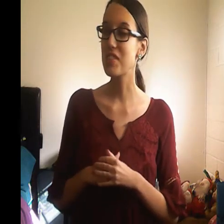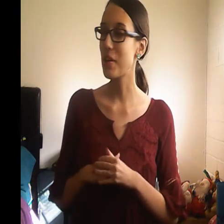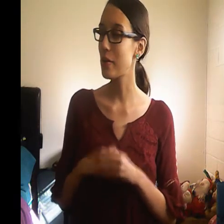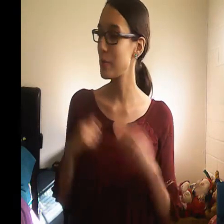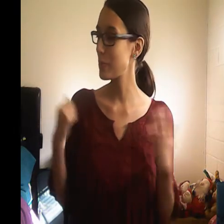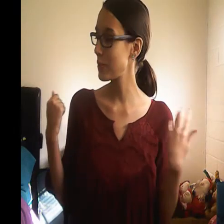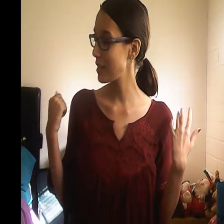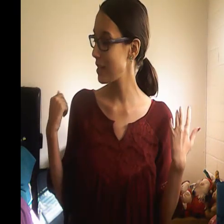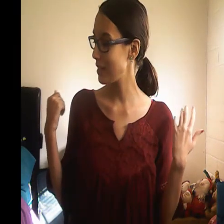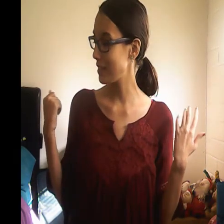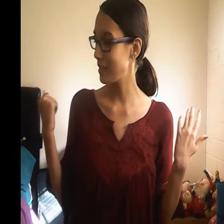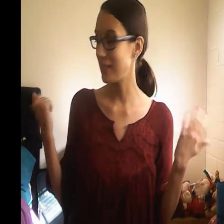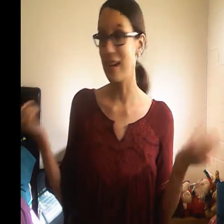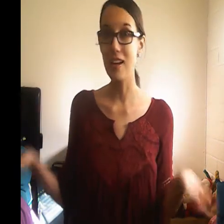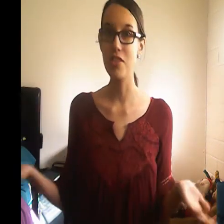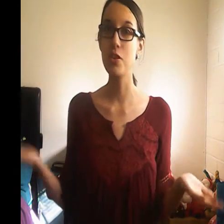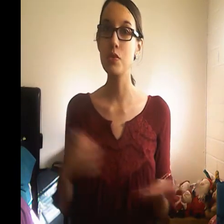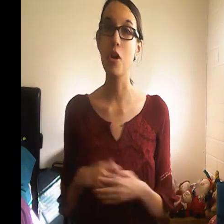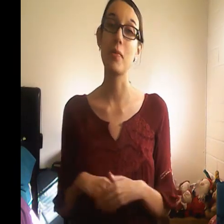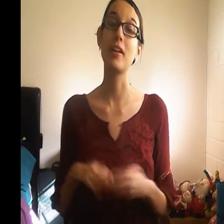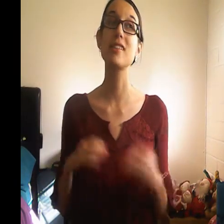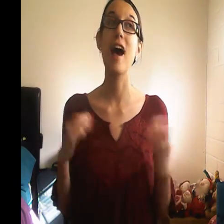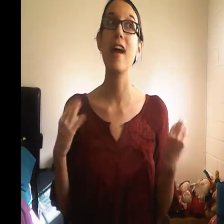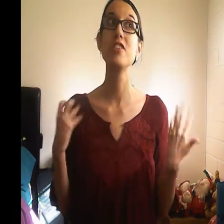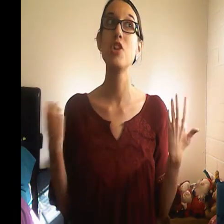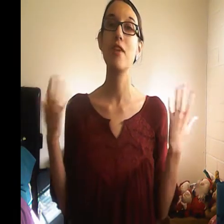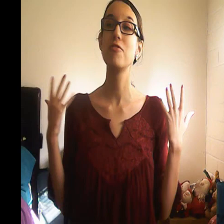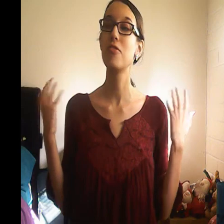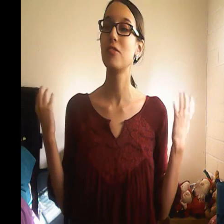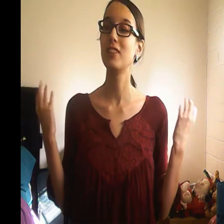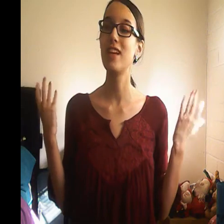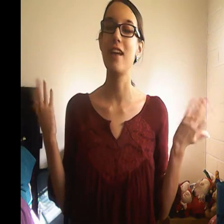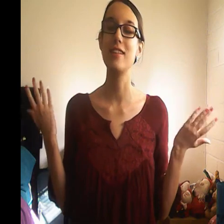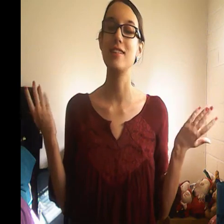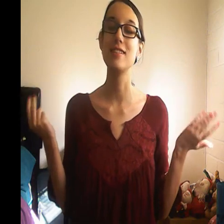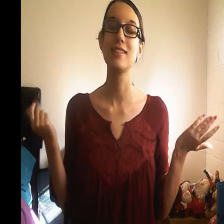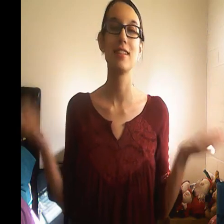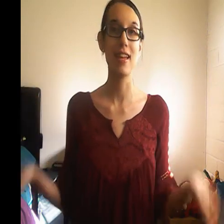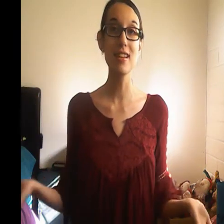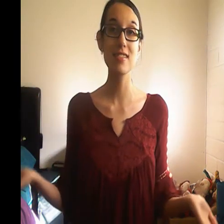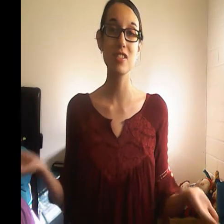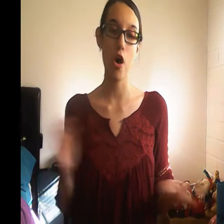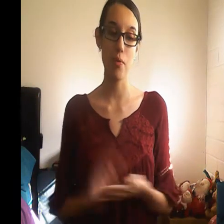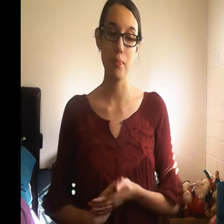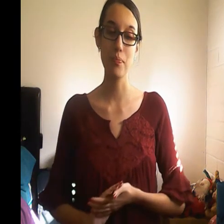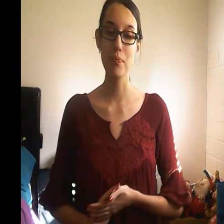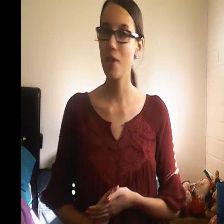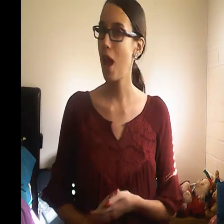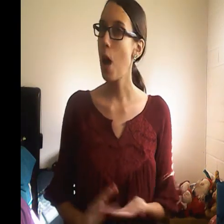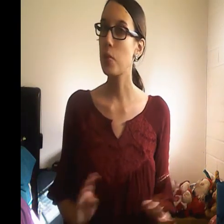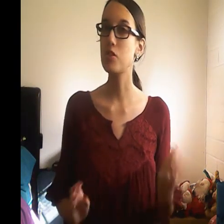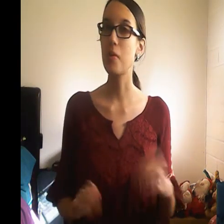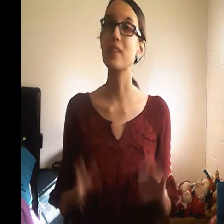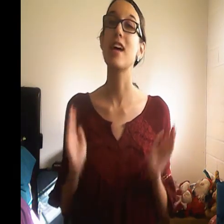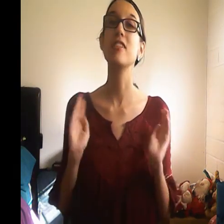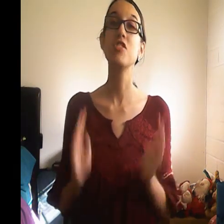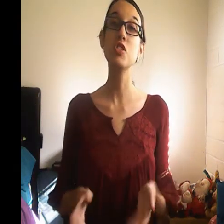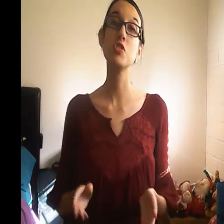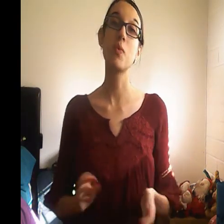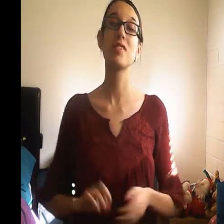so yeah those are my likes i have really any dislikes um but this product i do just want to say